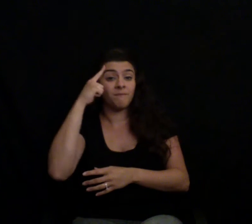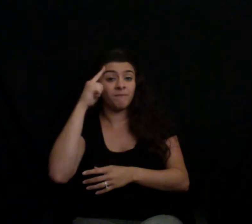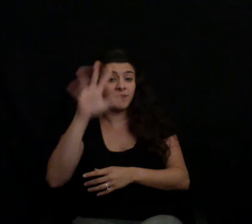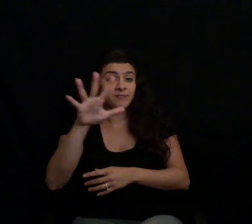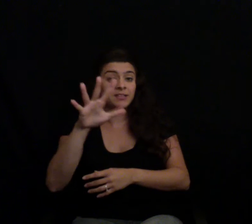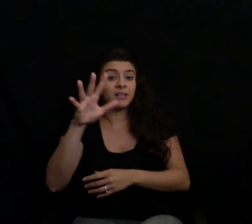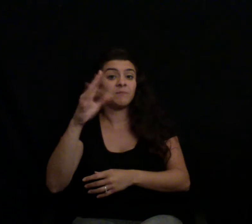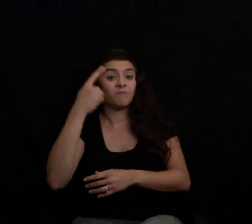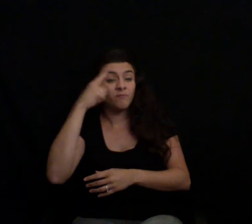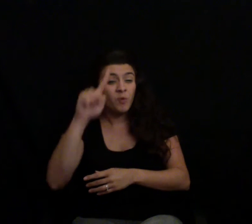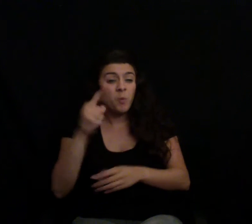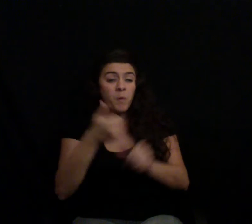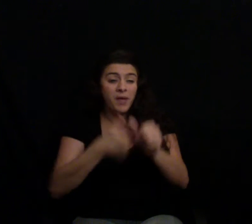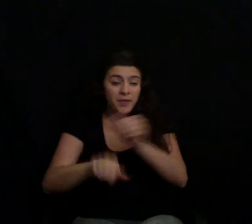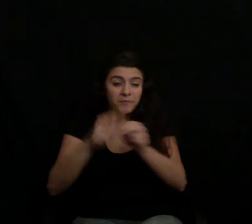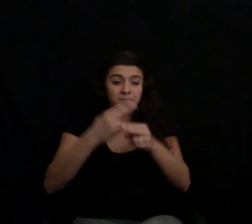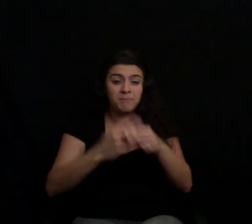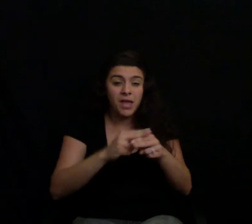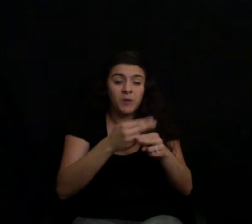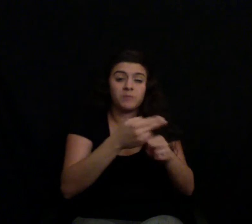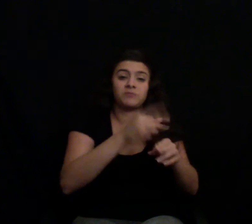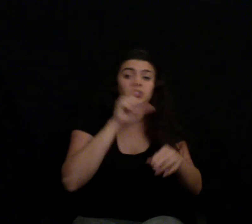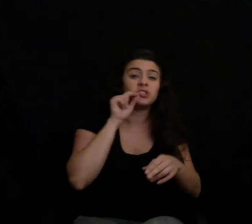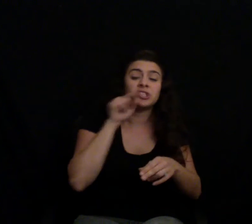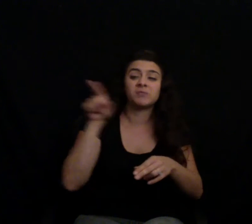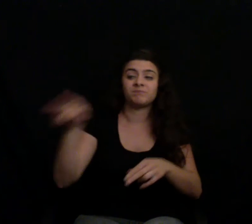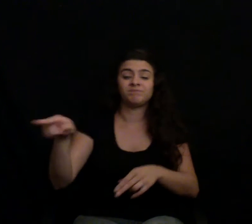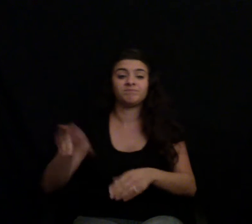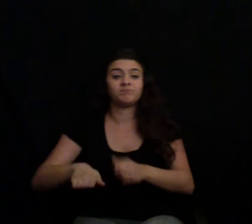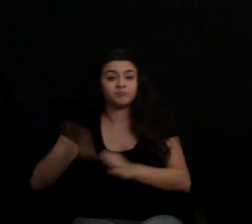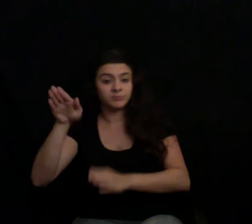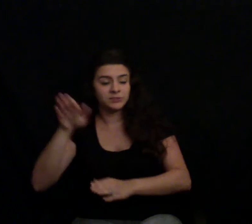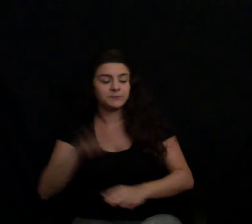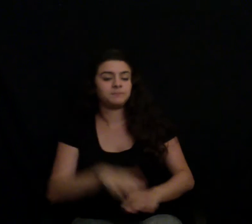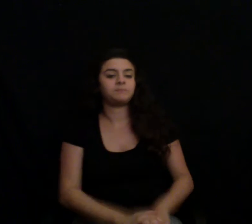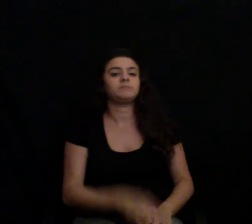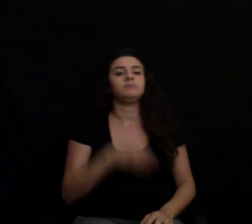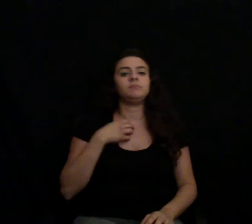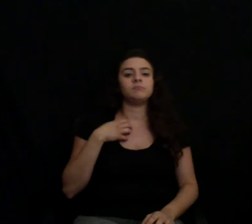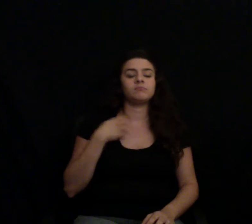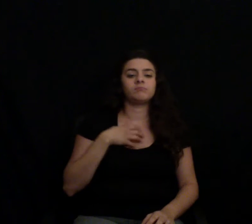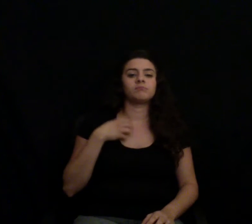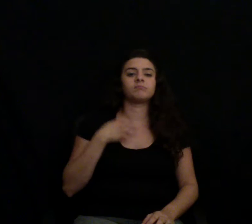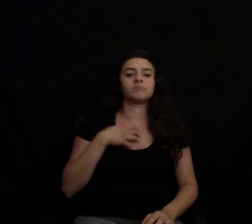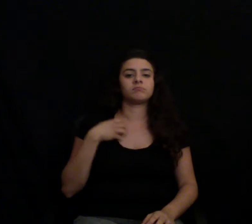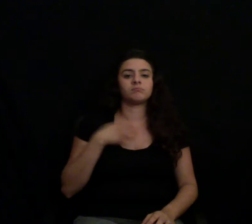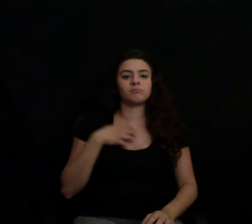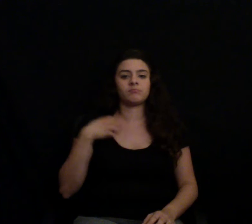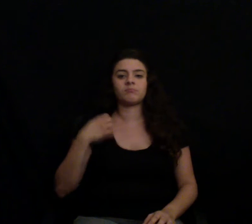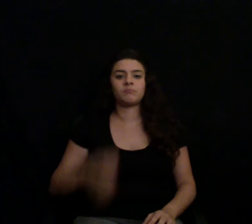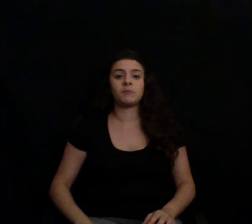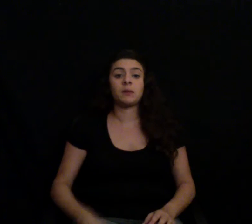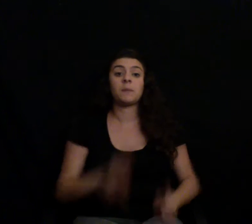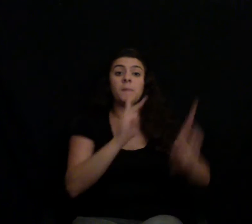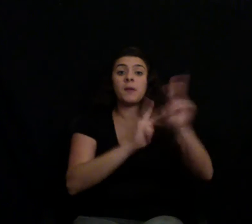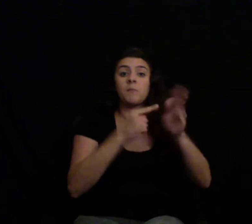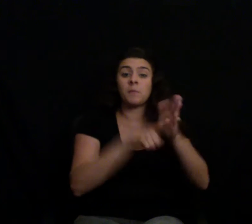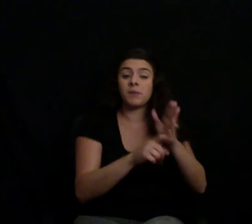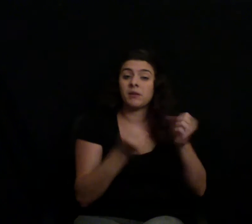wholesale broilers' prices are at an all-time high, averaging $1.04 per pound. And as we all know,